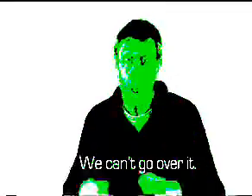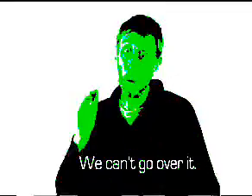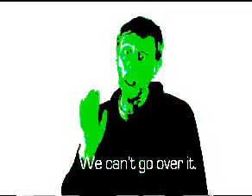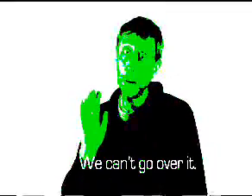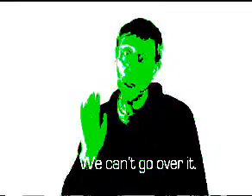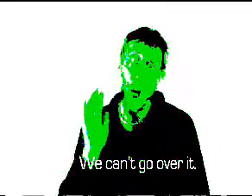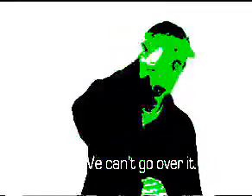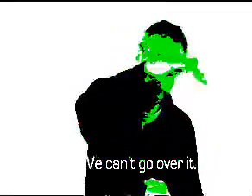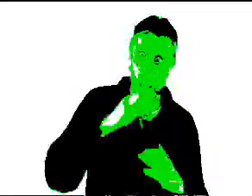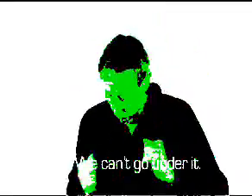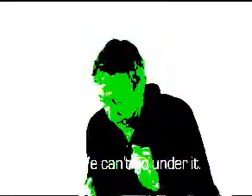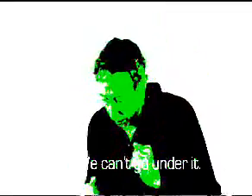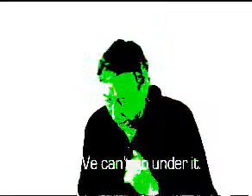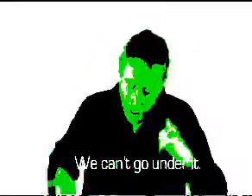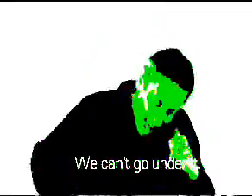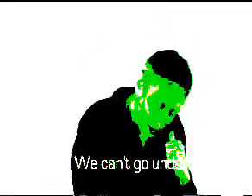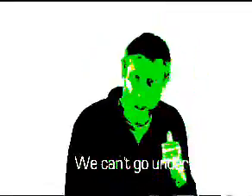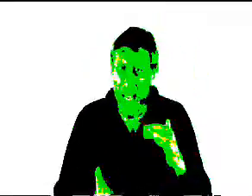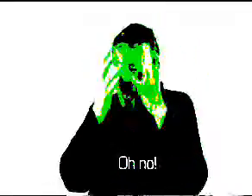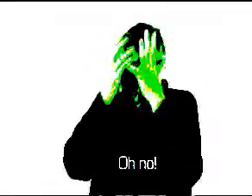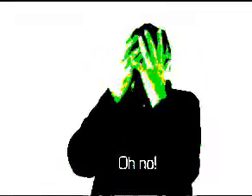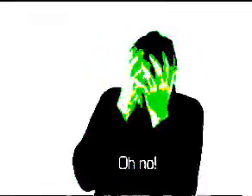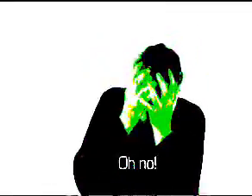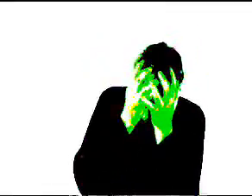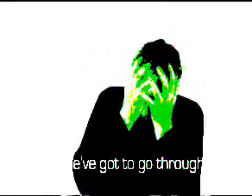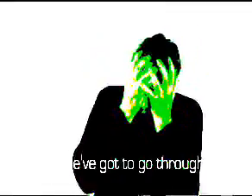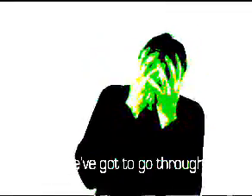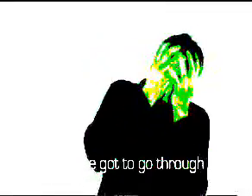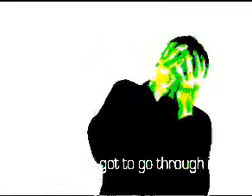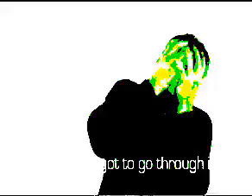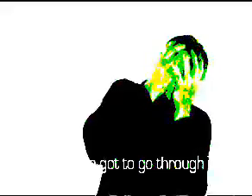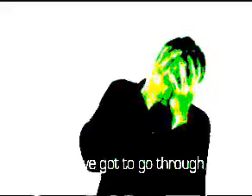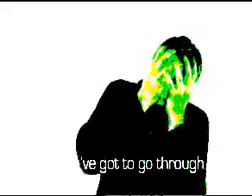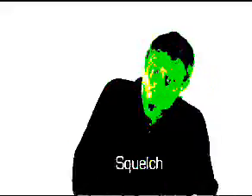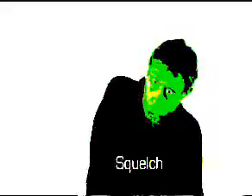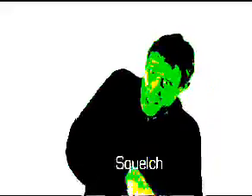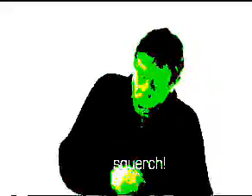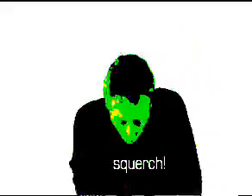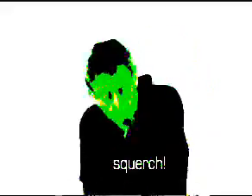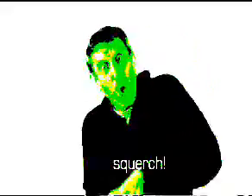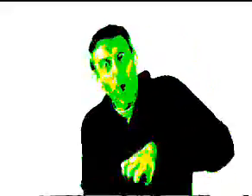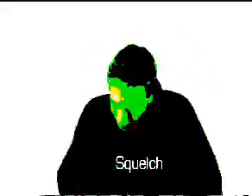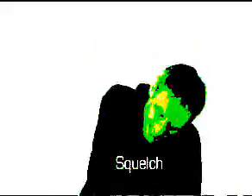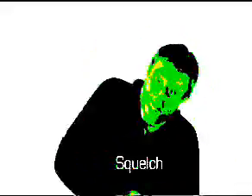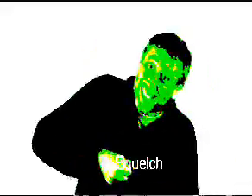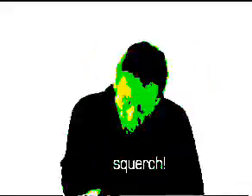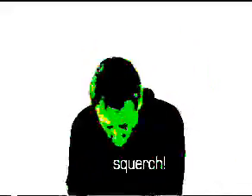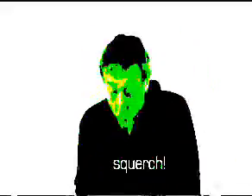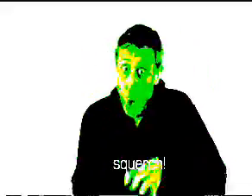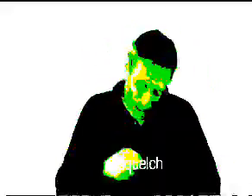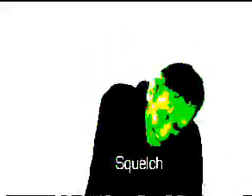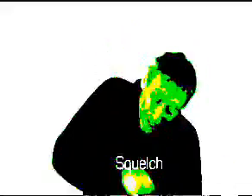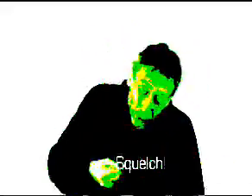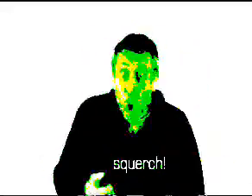We can't go over it We can't go under it Oh no We gotta Go THROUGH IT Squelch squelch squelch squelch